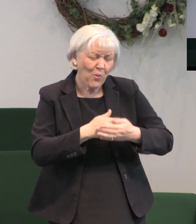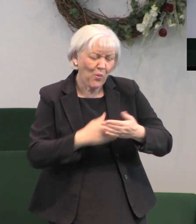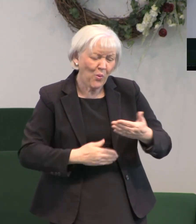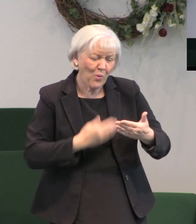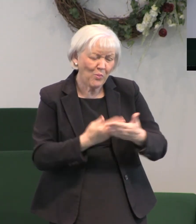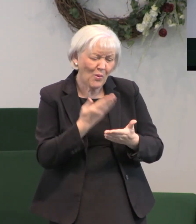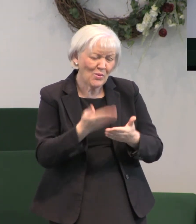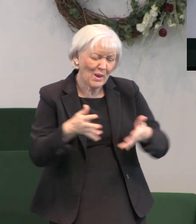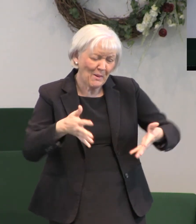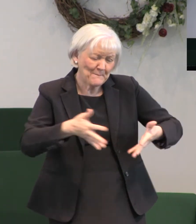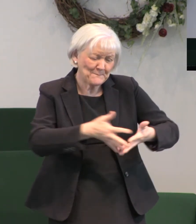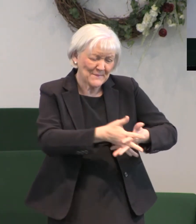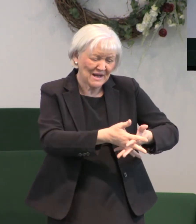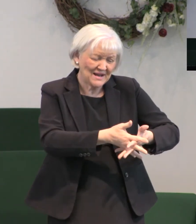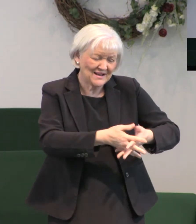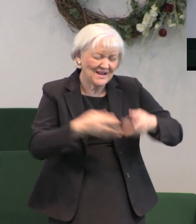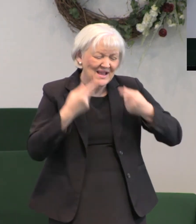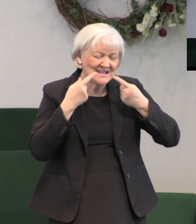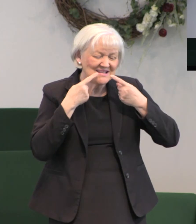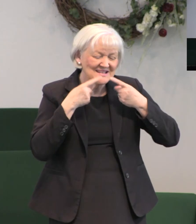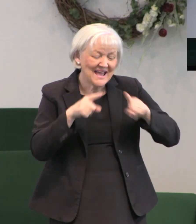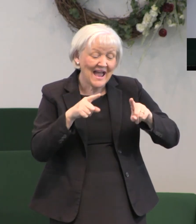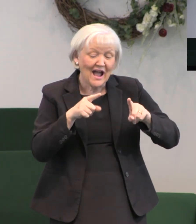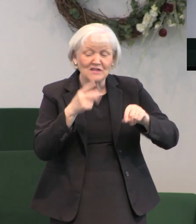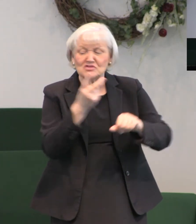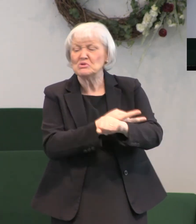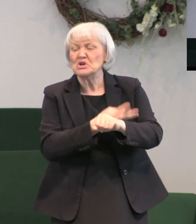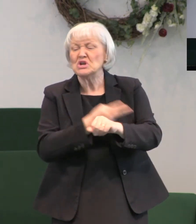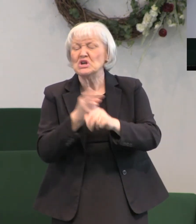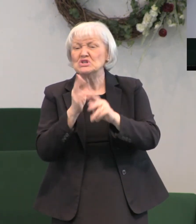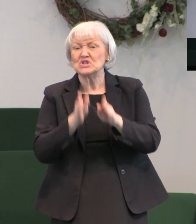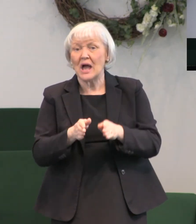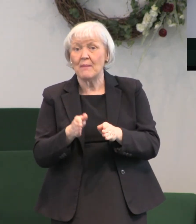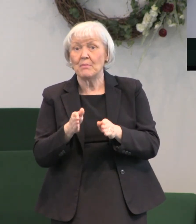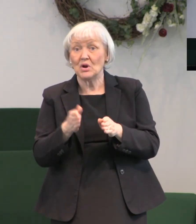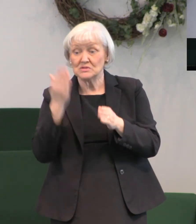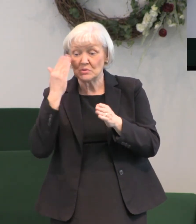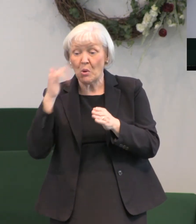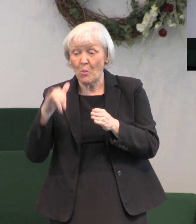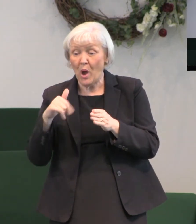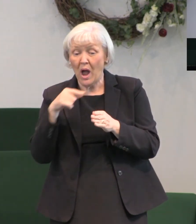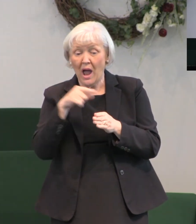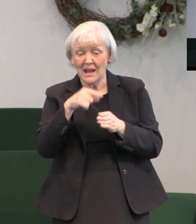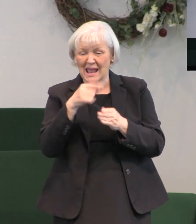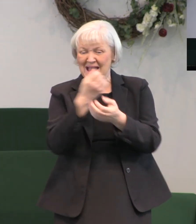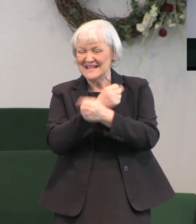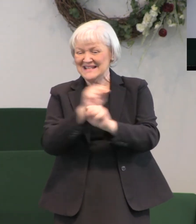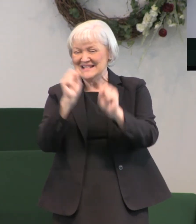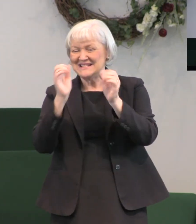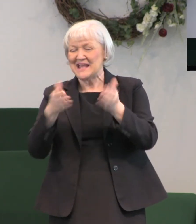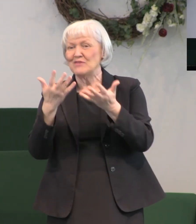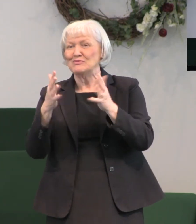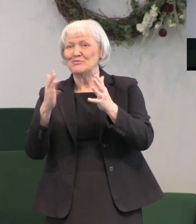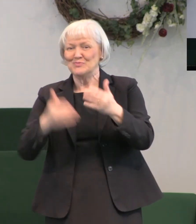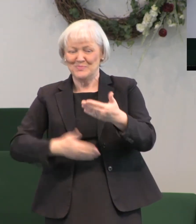and they gave announcement to the shepherds in the field that the Savior had been born.